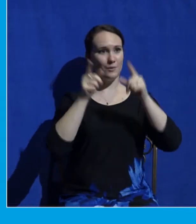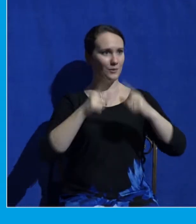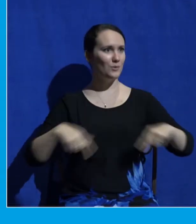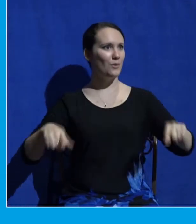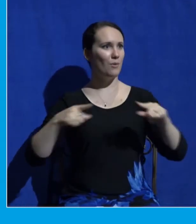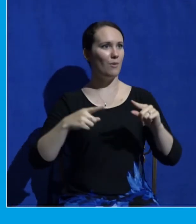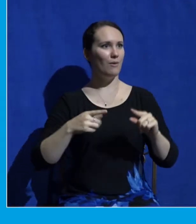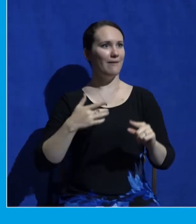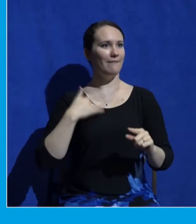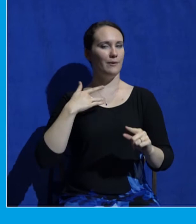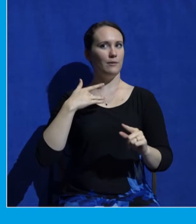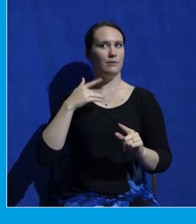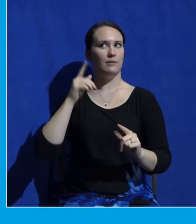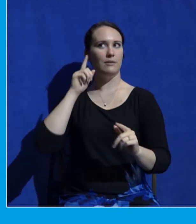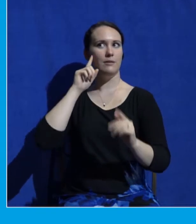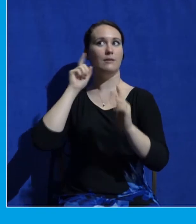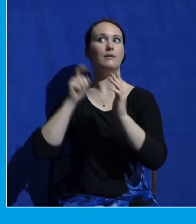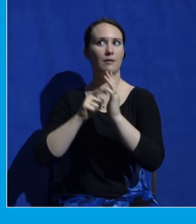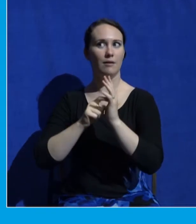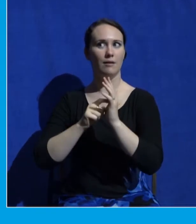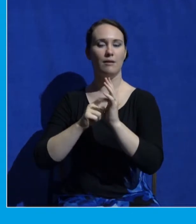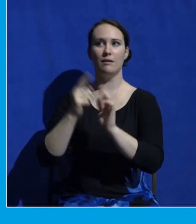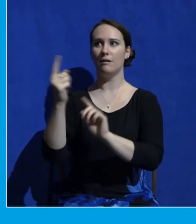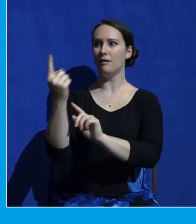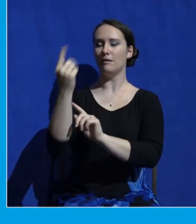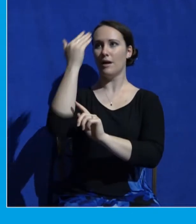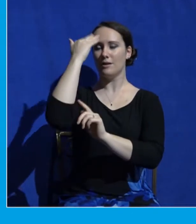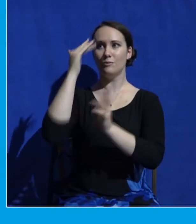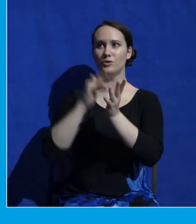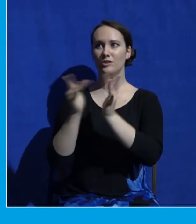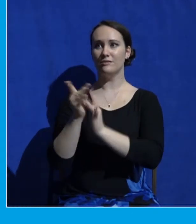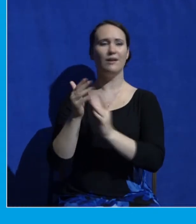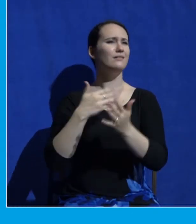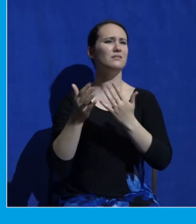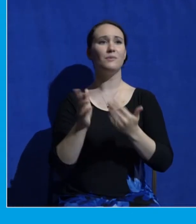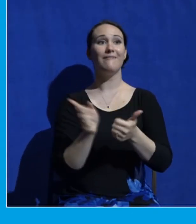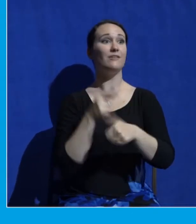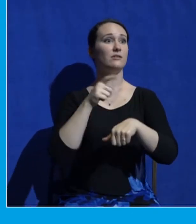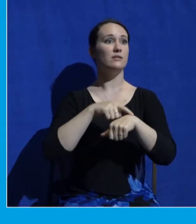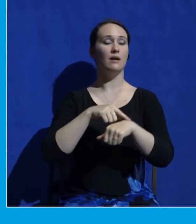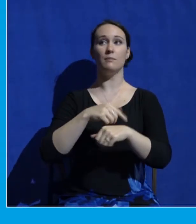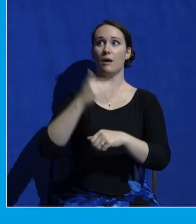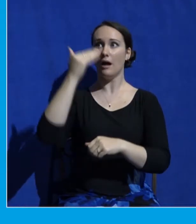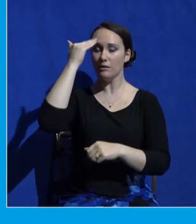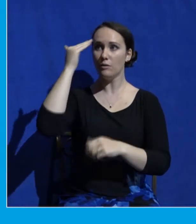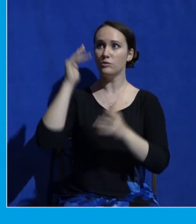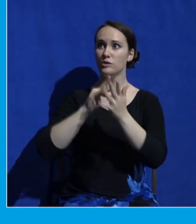Jesus. Either for the first time in your life or in a fresh way.